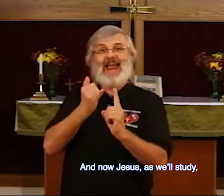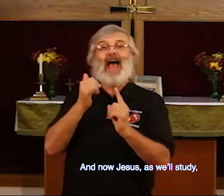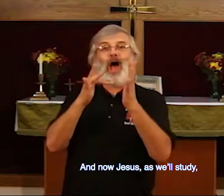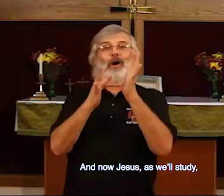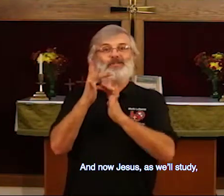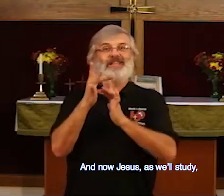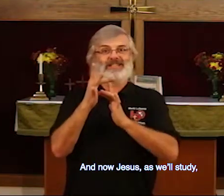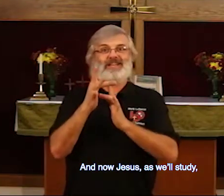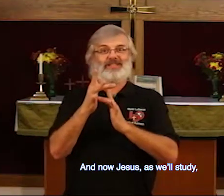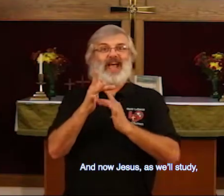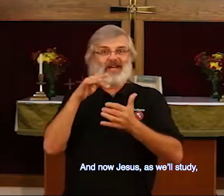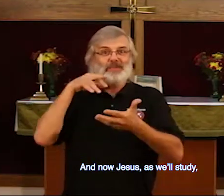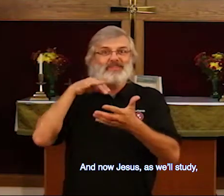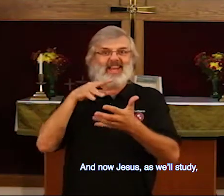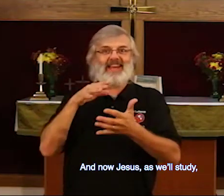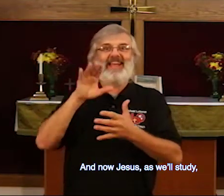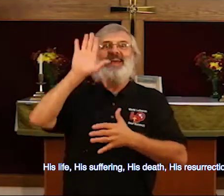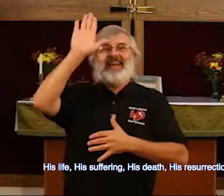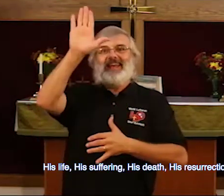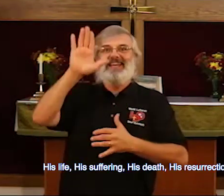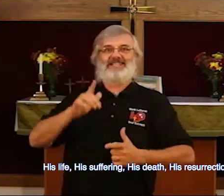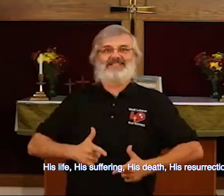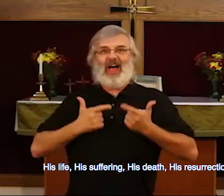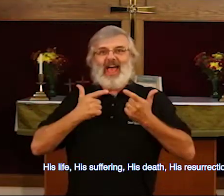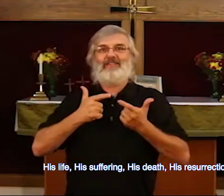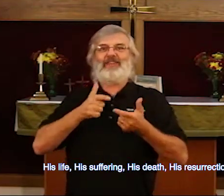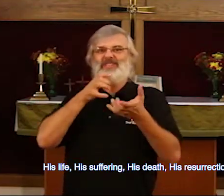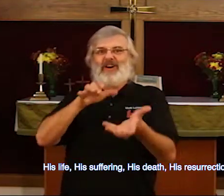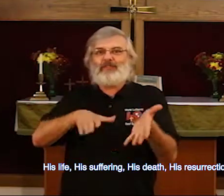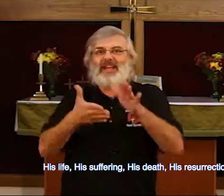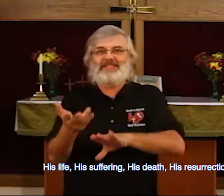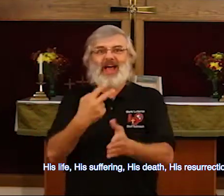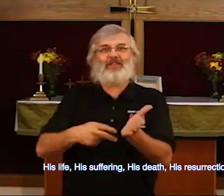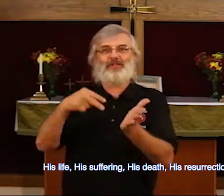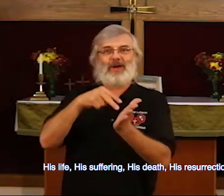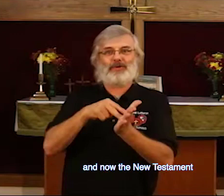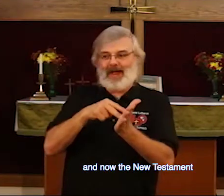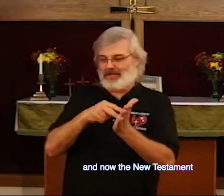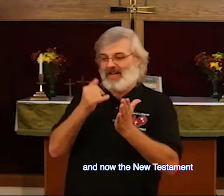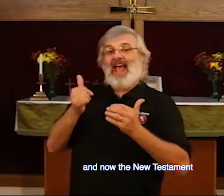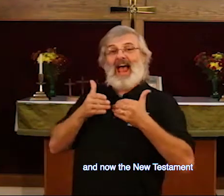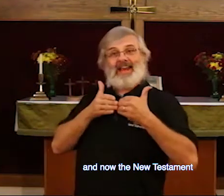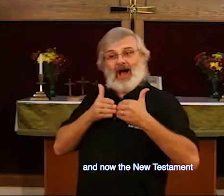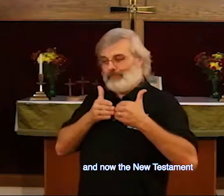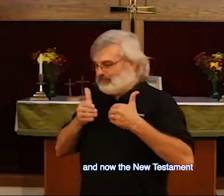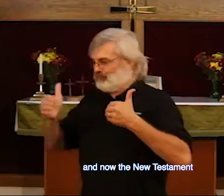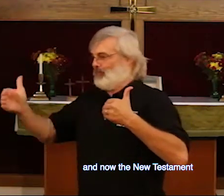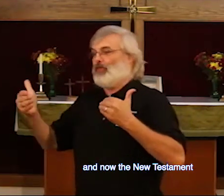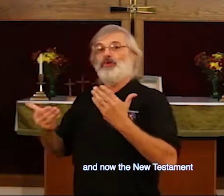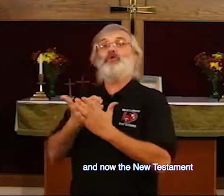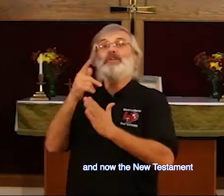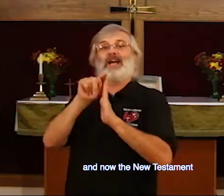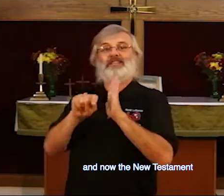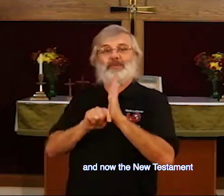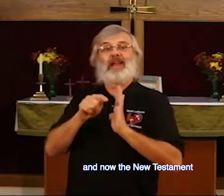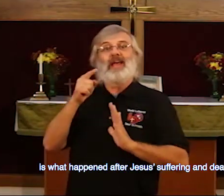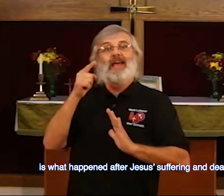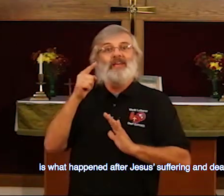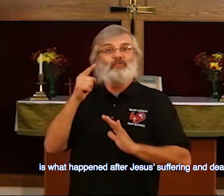now, Jesus, as we'll study, his life, his suffering, his death, his resurrection. And now, the New Testament is